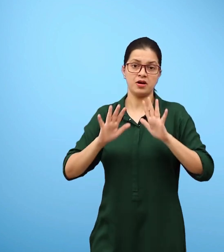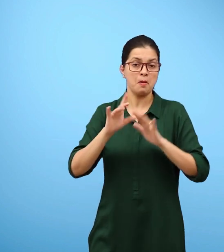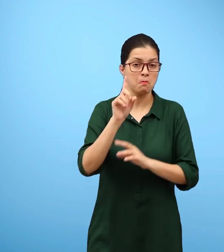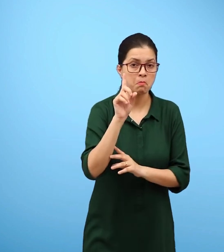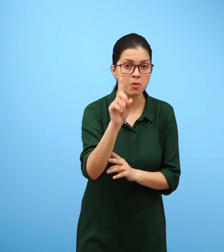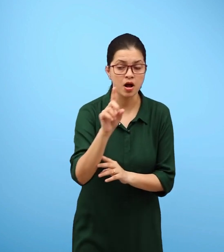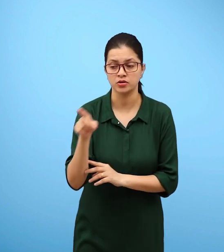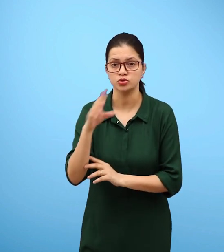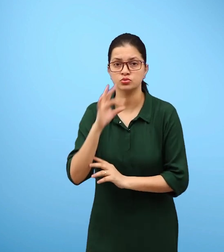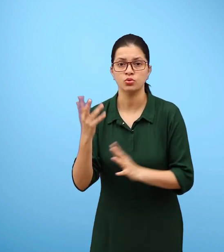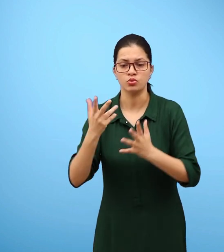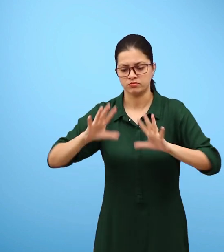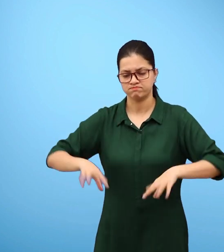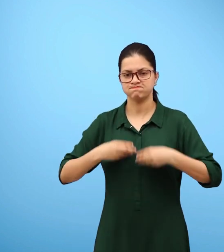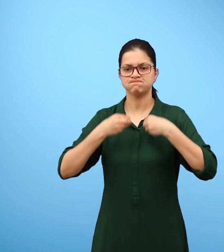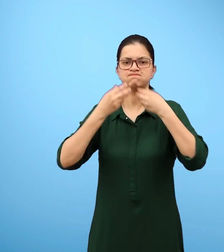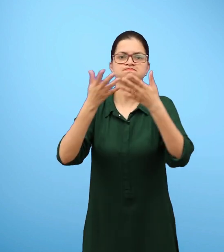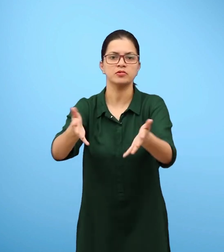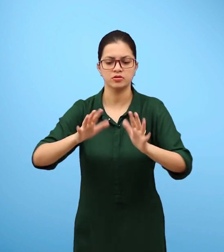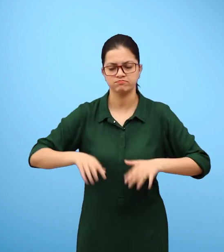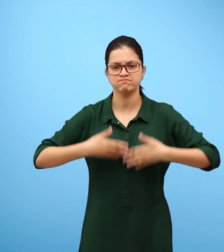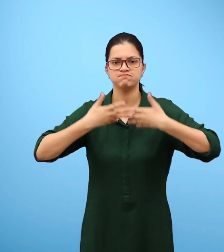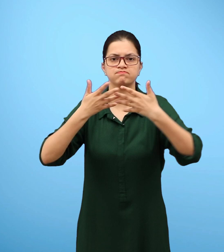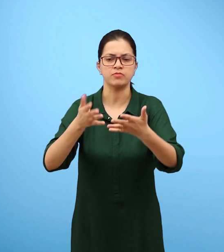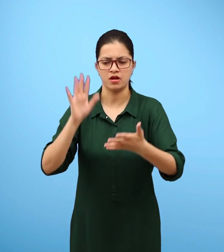But they produce more of it than they consume.